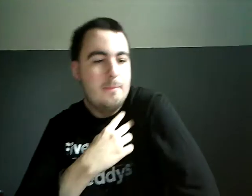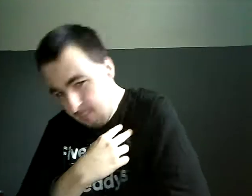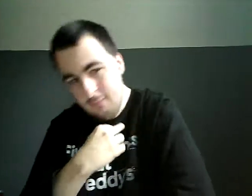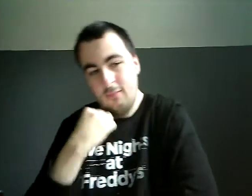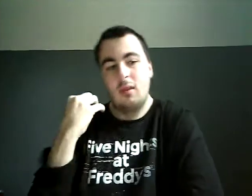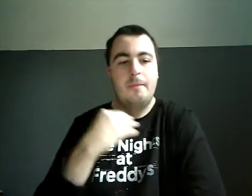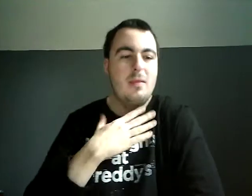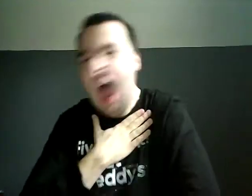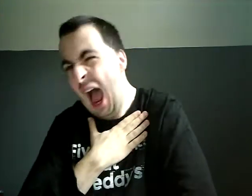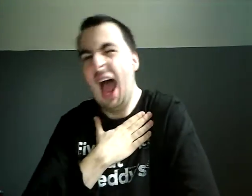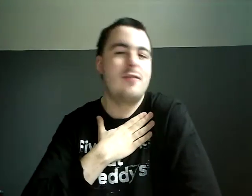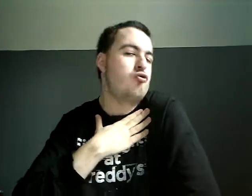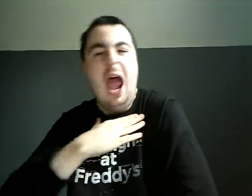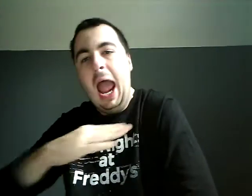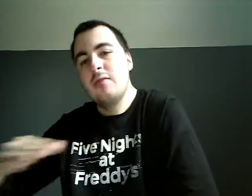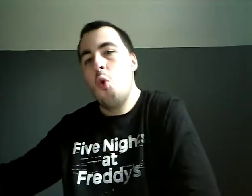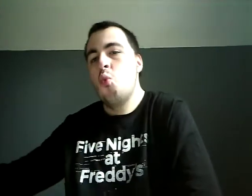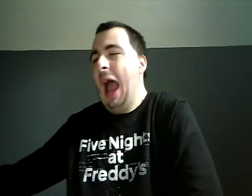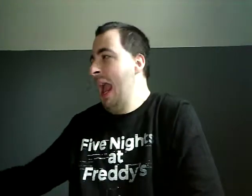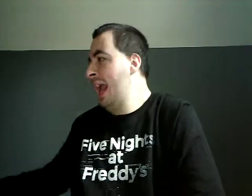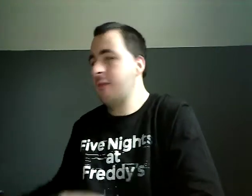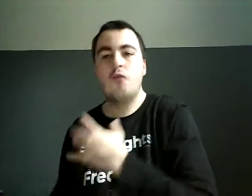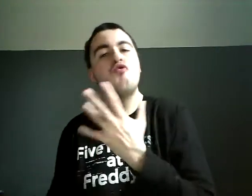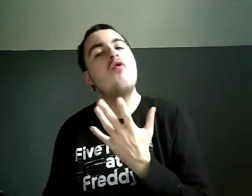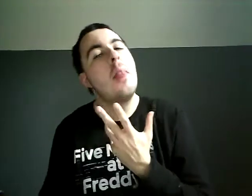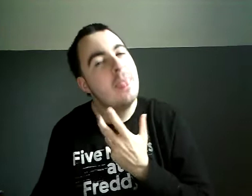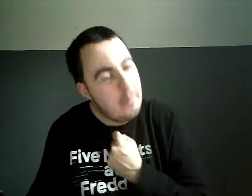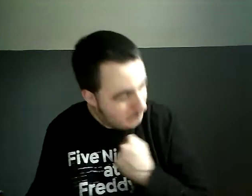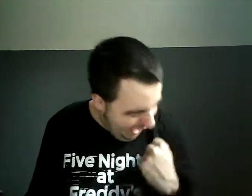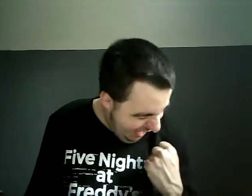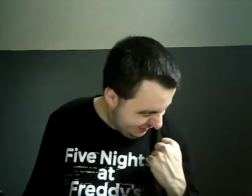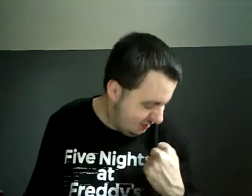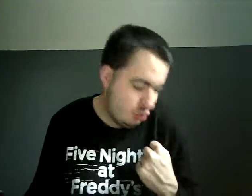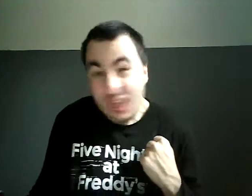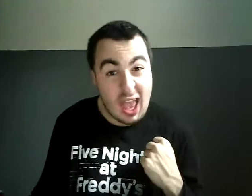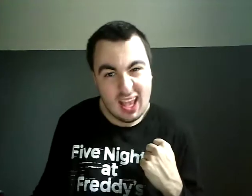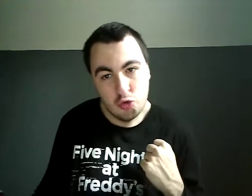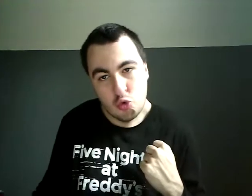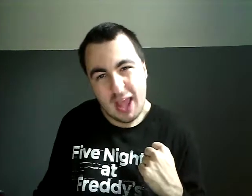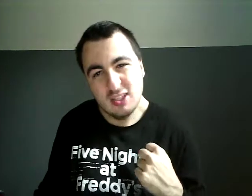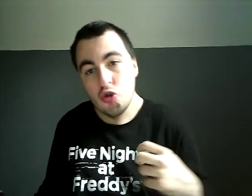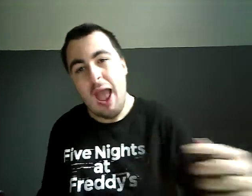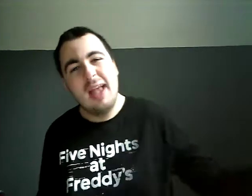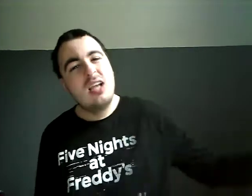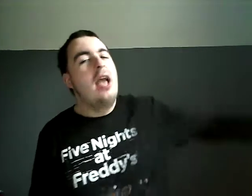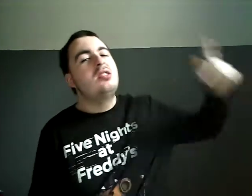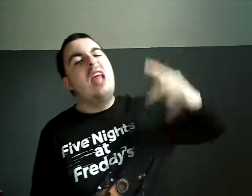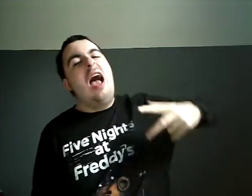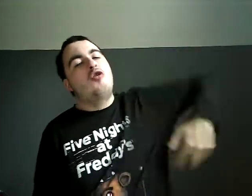I ran away from the pain, always breaking down